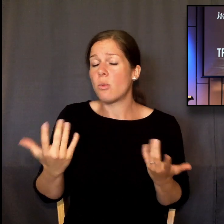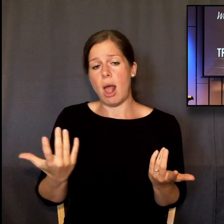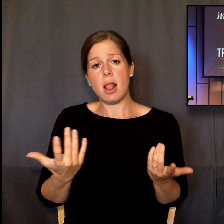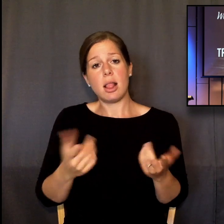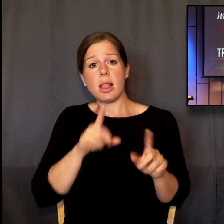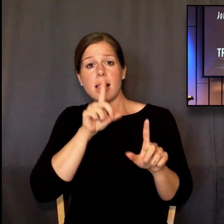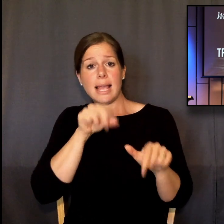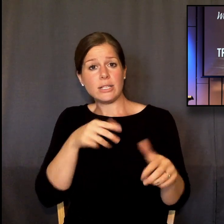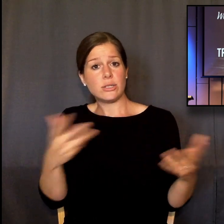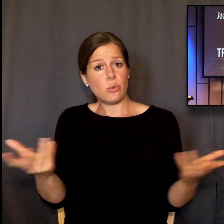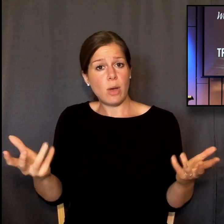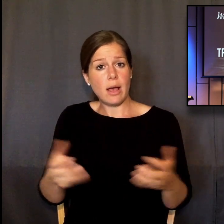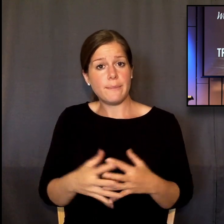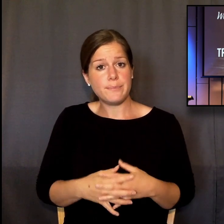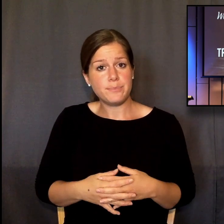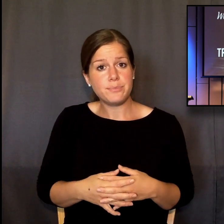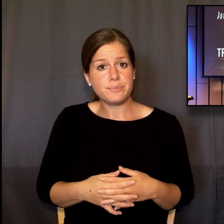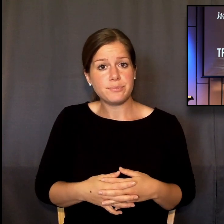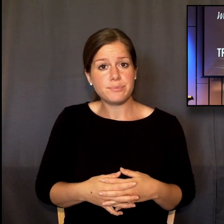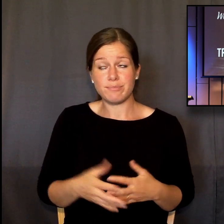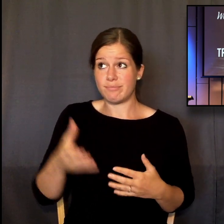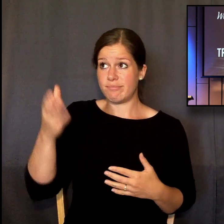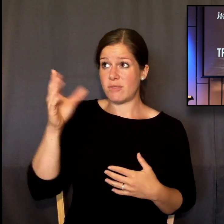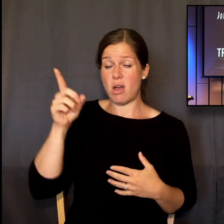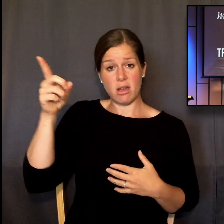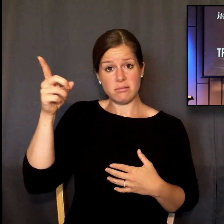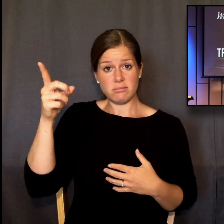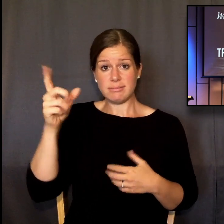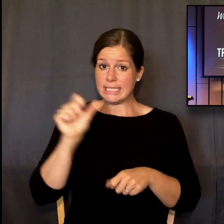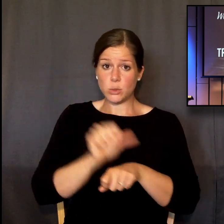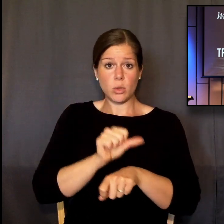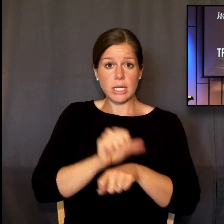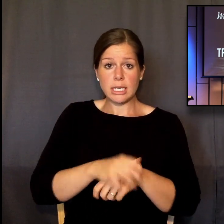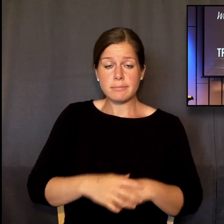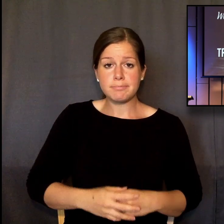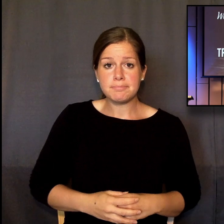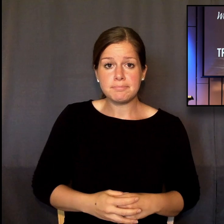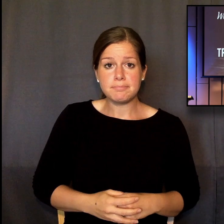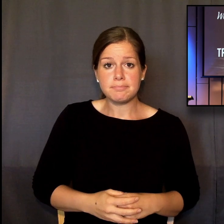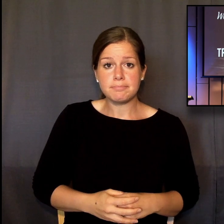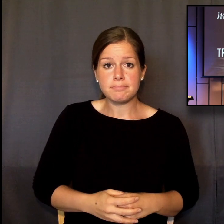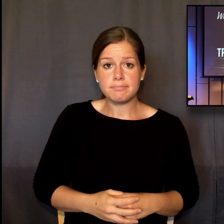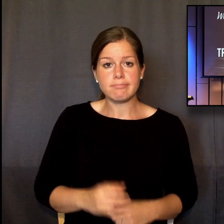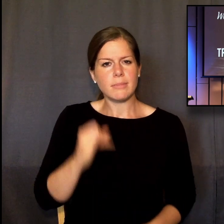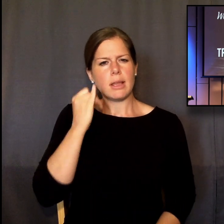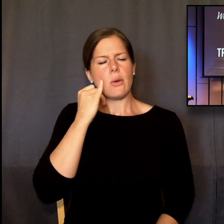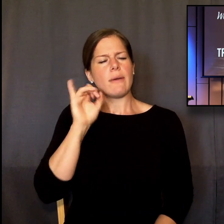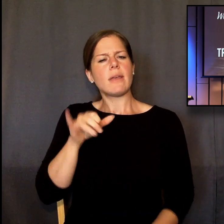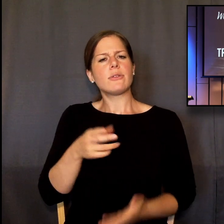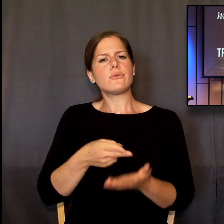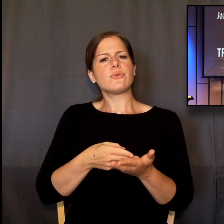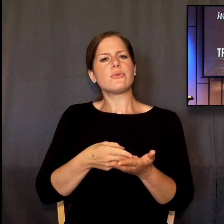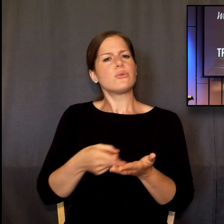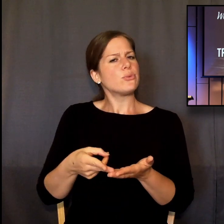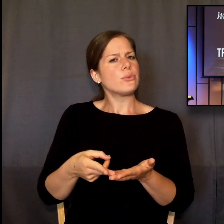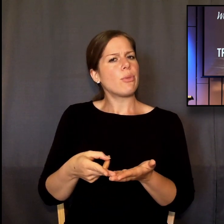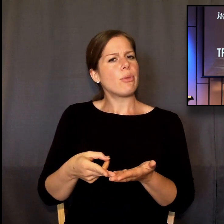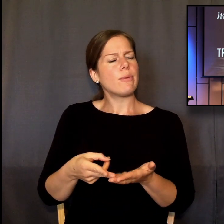something happened is this. God is at work. If this is true, what events,